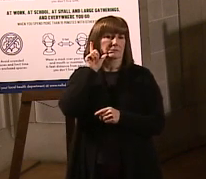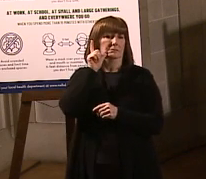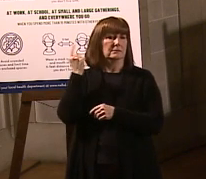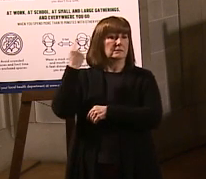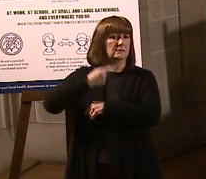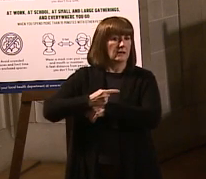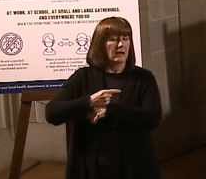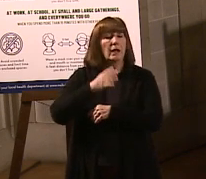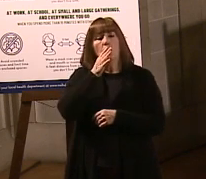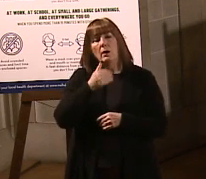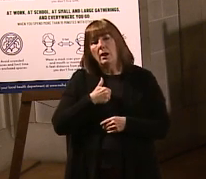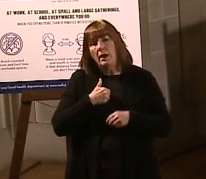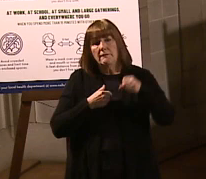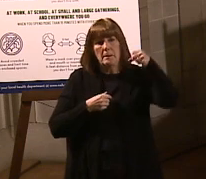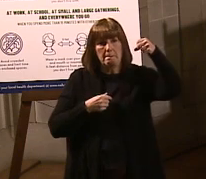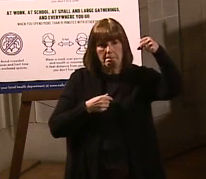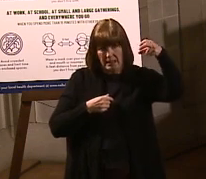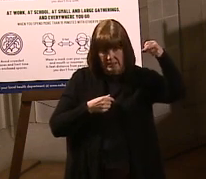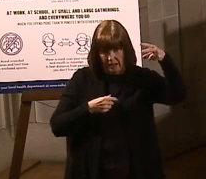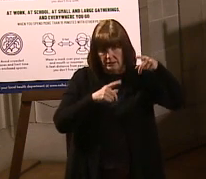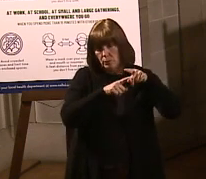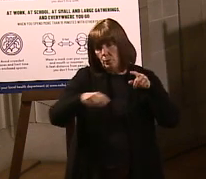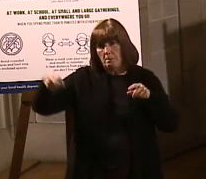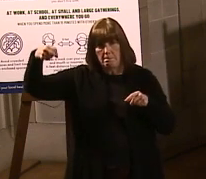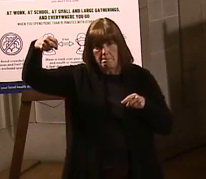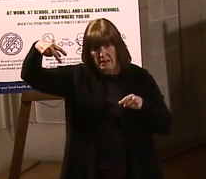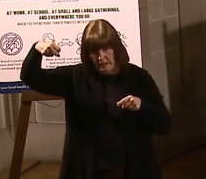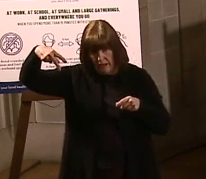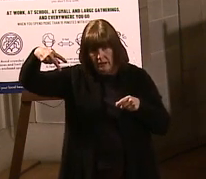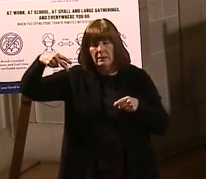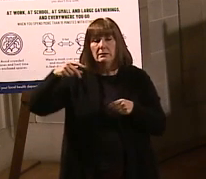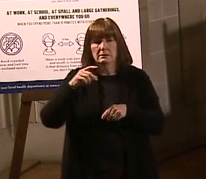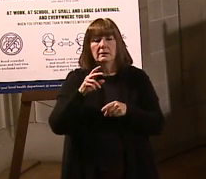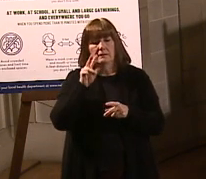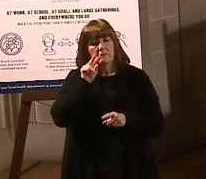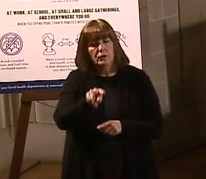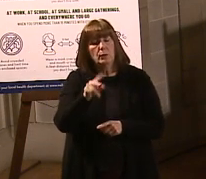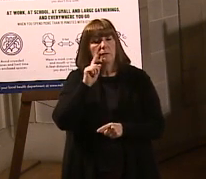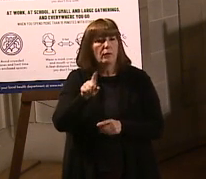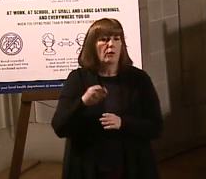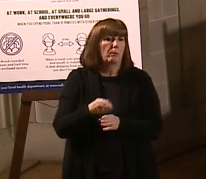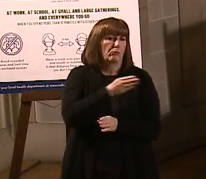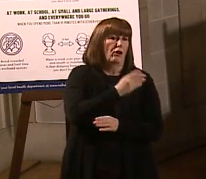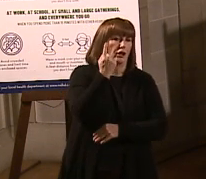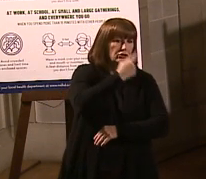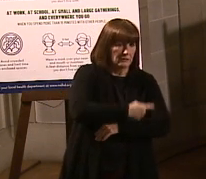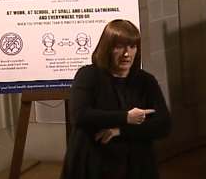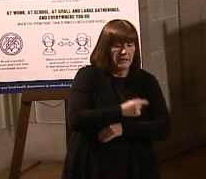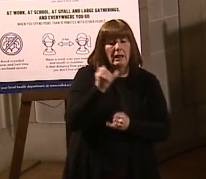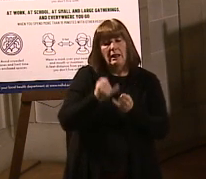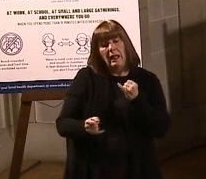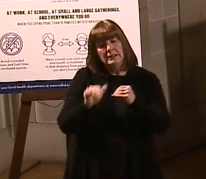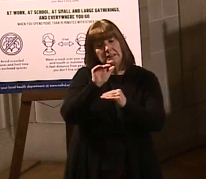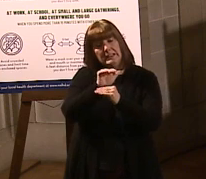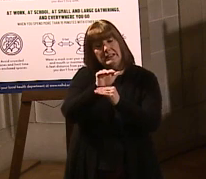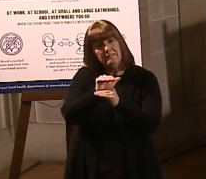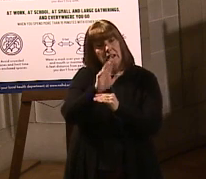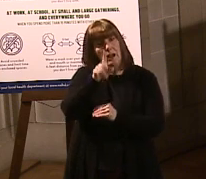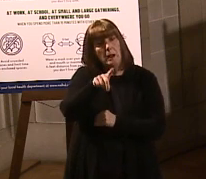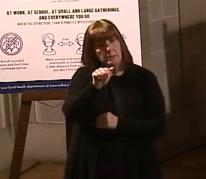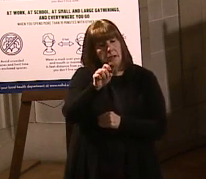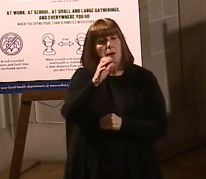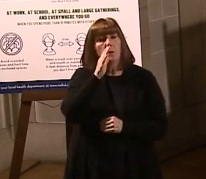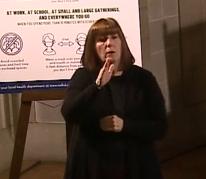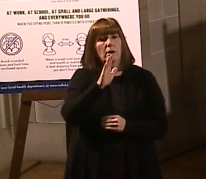display a midnight to midnight view of positive cases and tests for the prior day. The last evening update will occur next